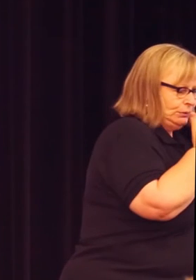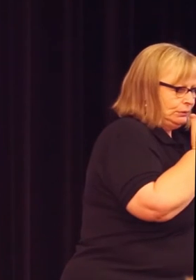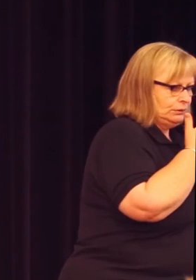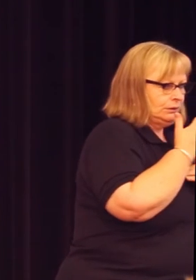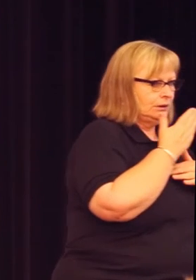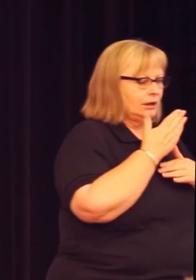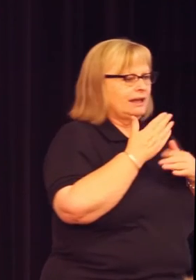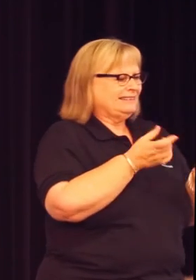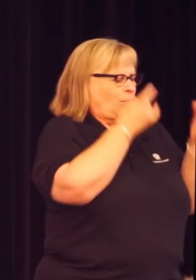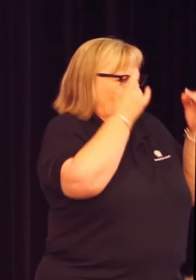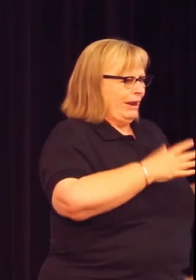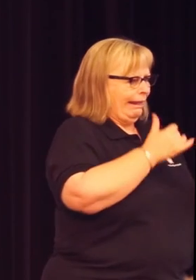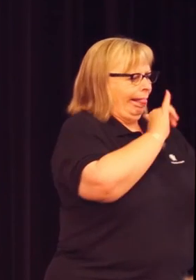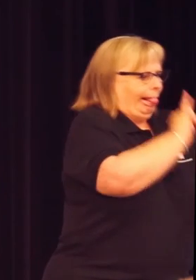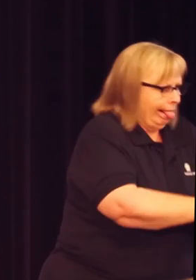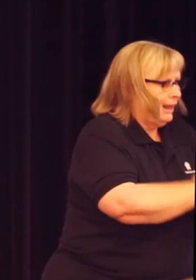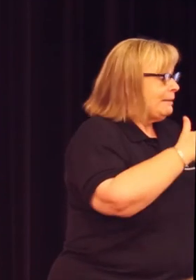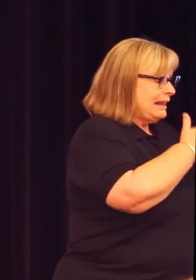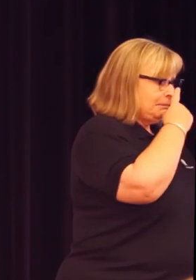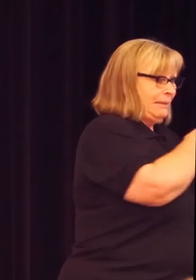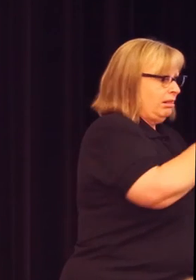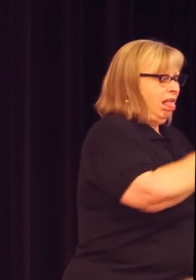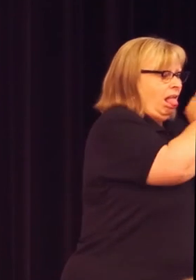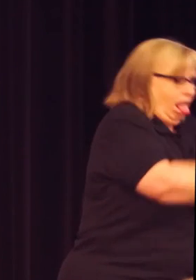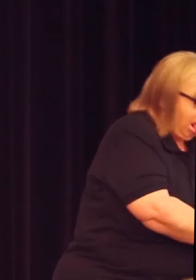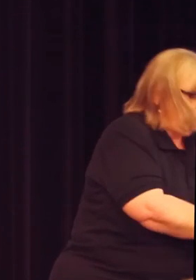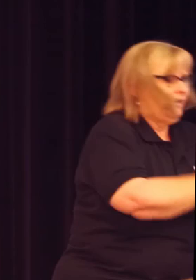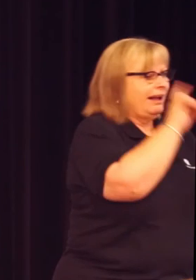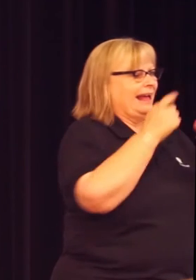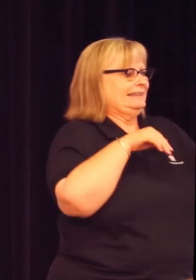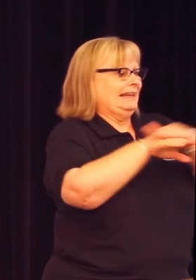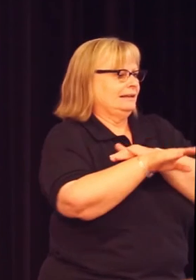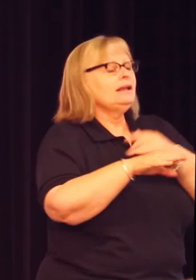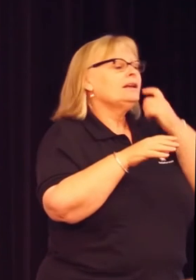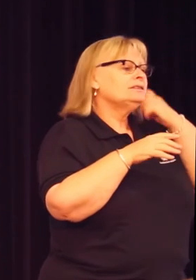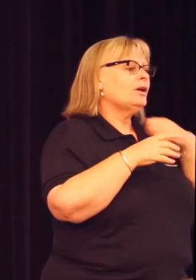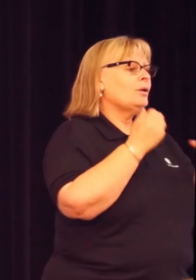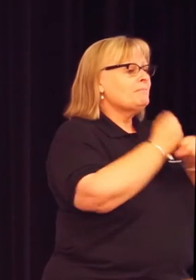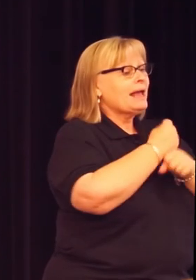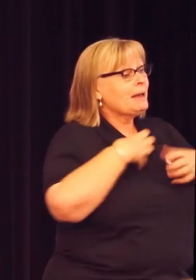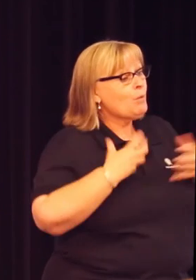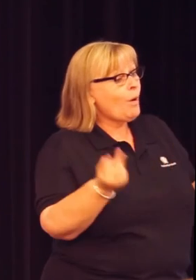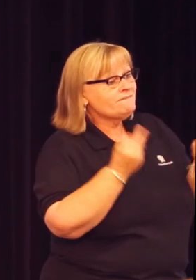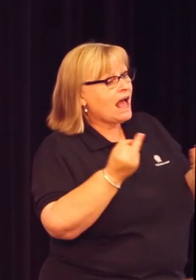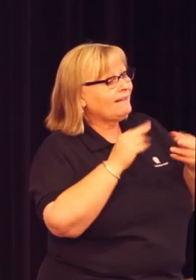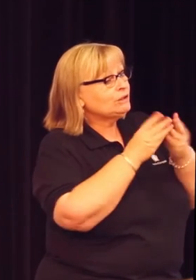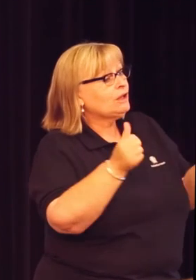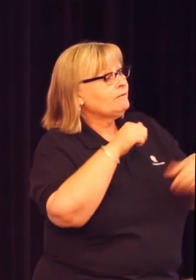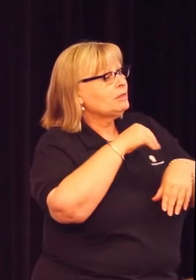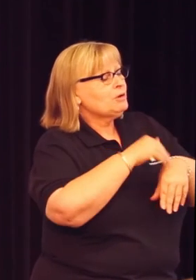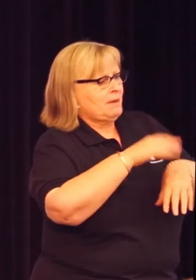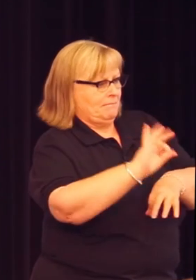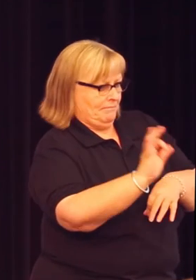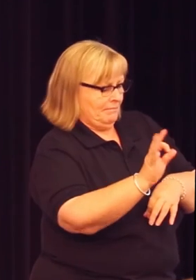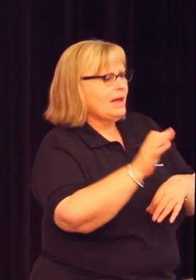The die is already set for so many people in so many ways. So making more of it available does not solve the problem. What